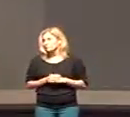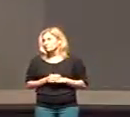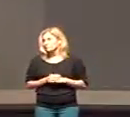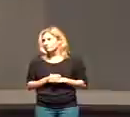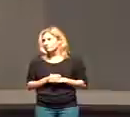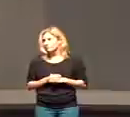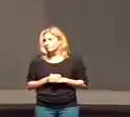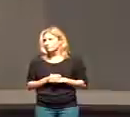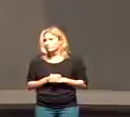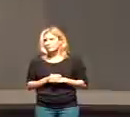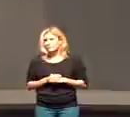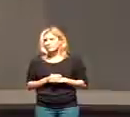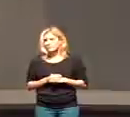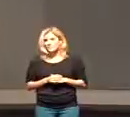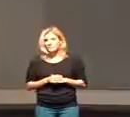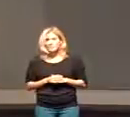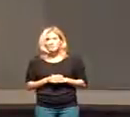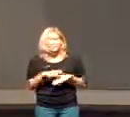this is a call for us to